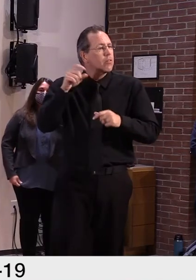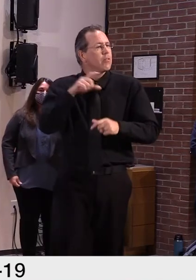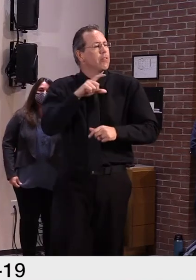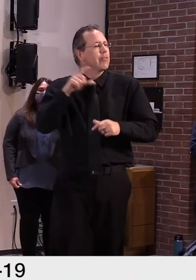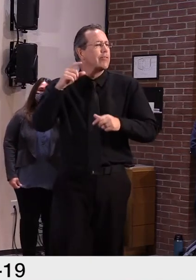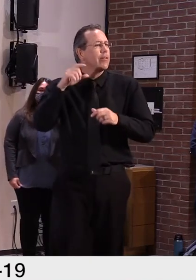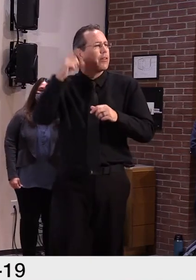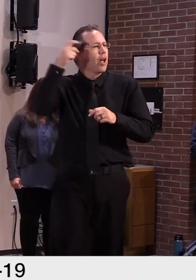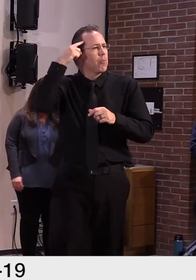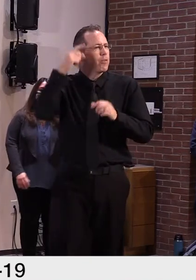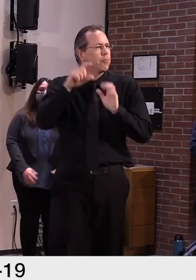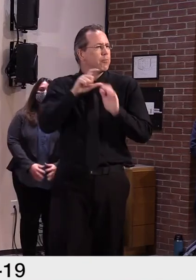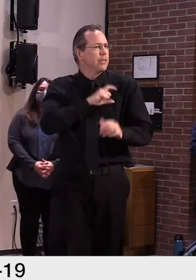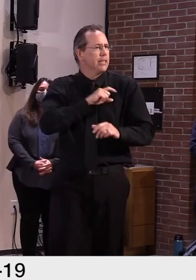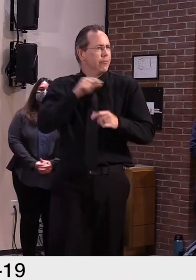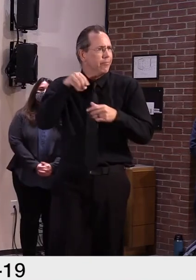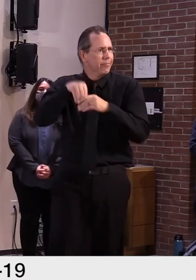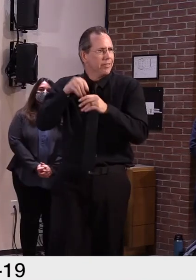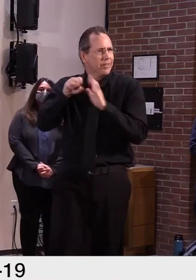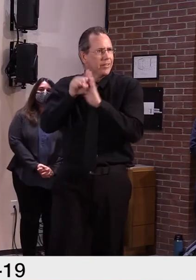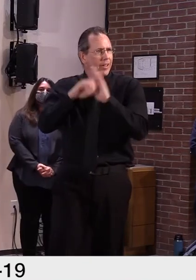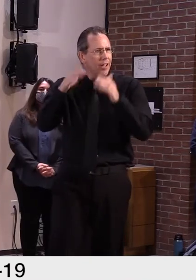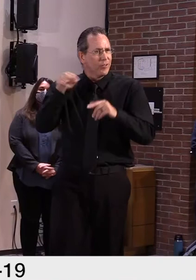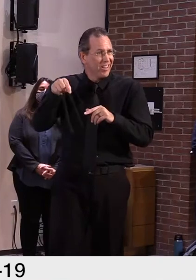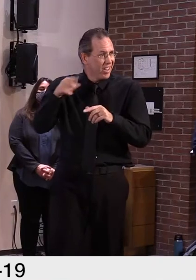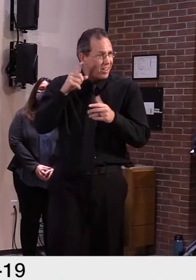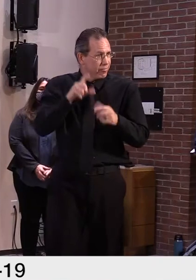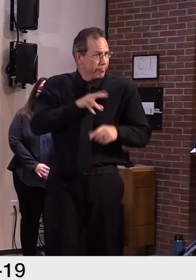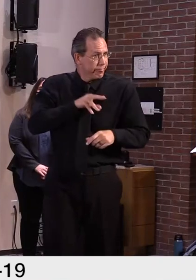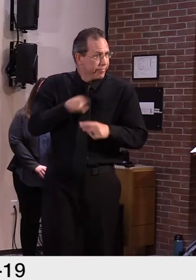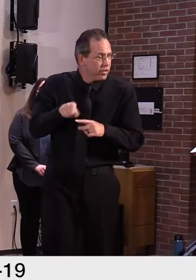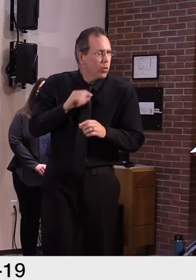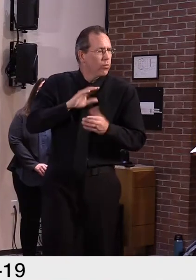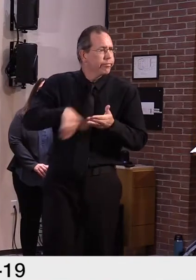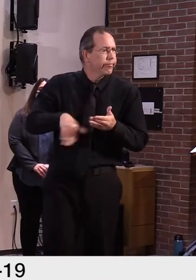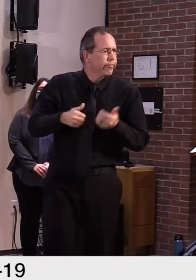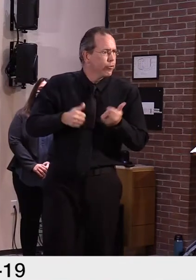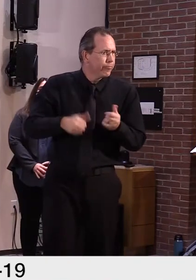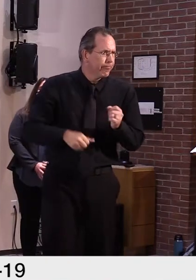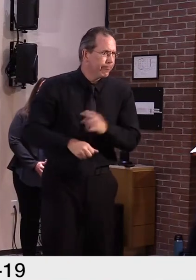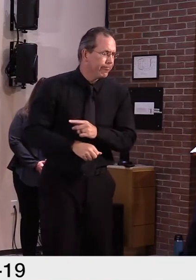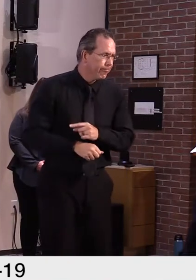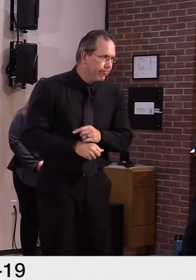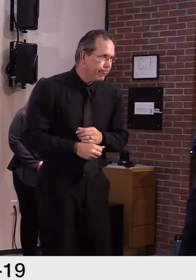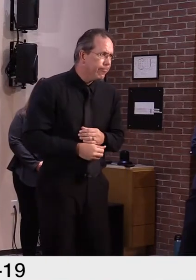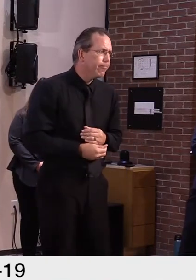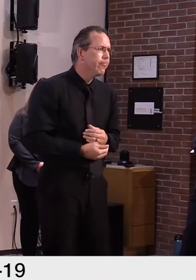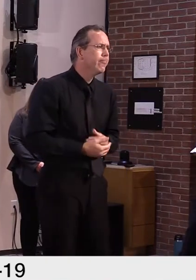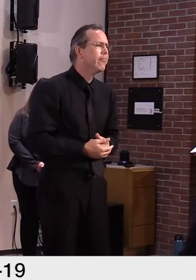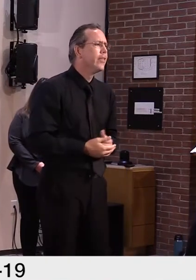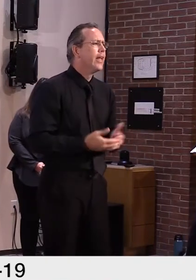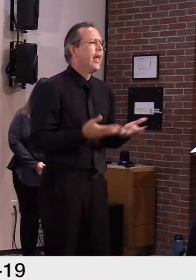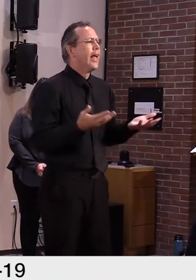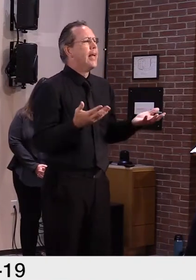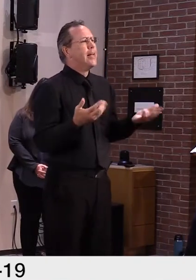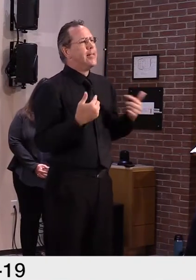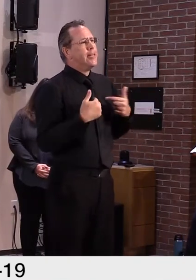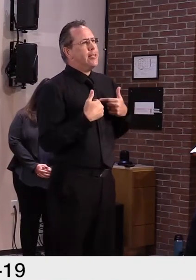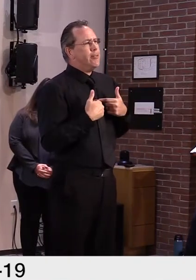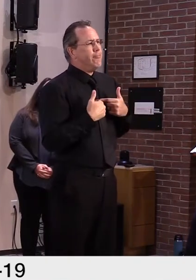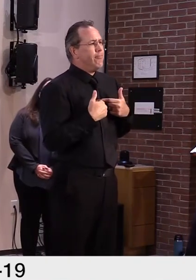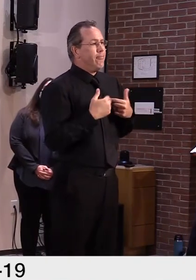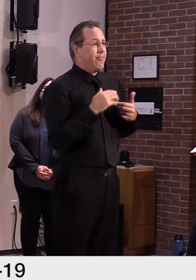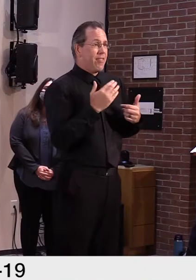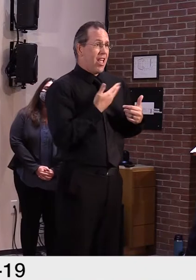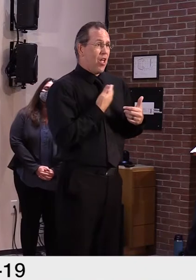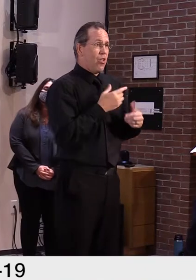need for our Vermont State Police at this point in time to share with others. I think that if the if the legislature thought